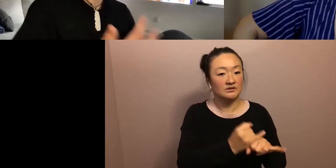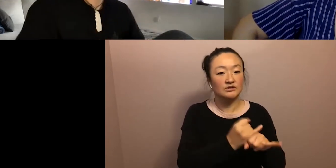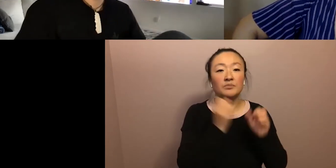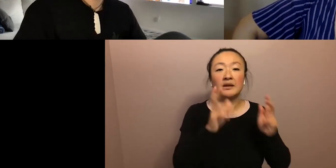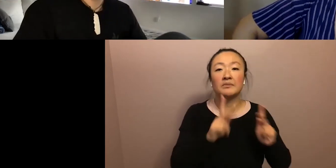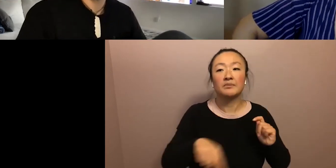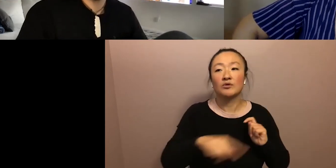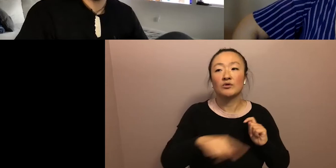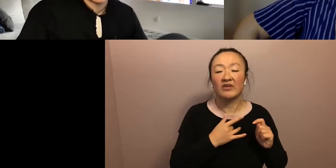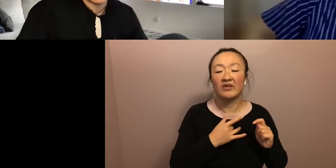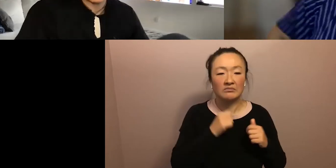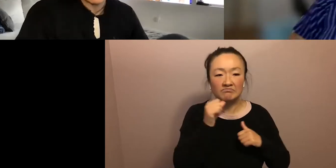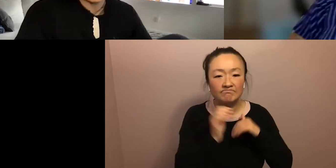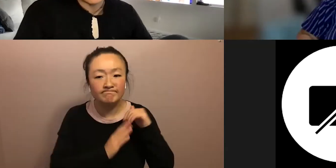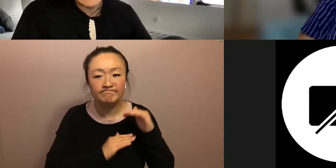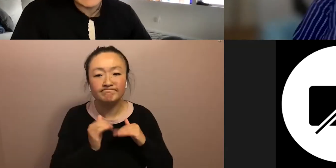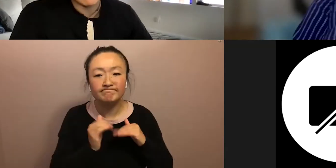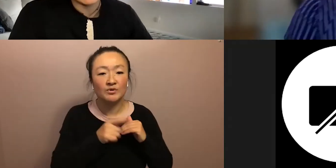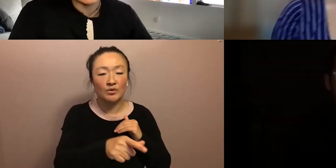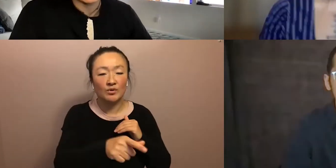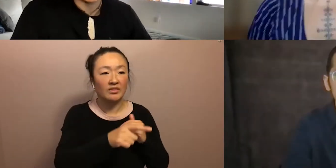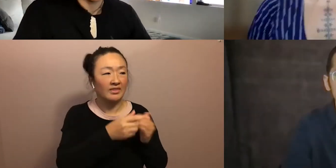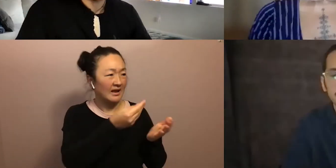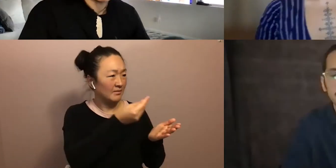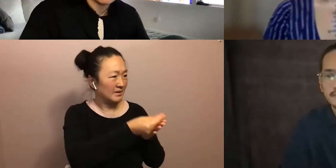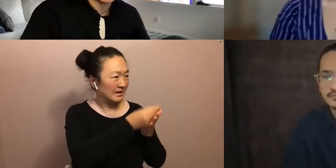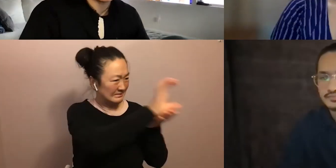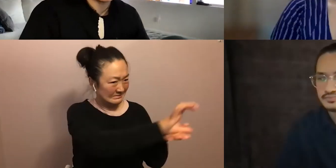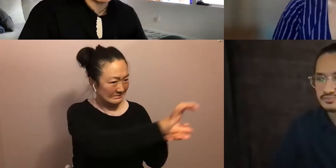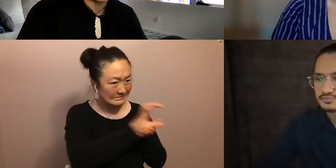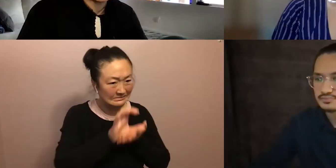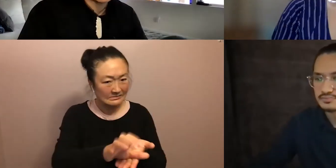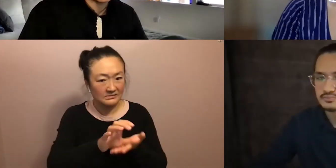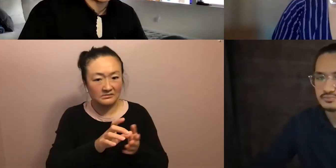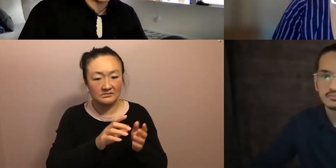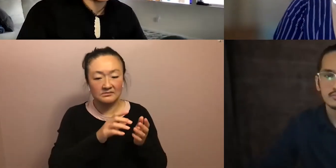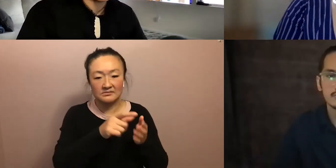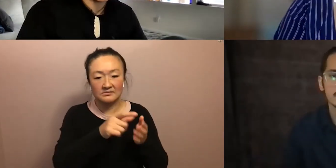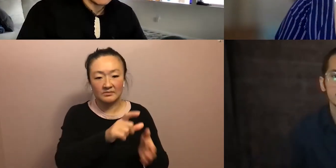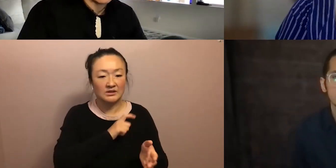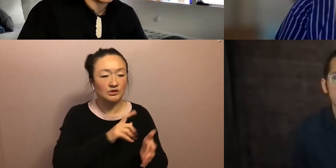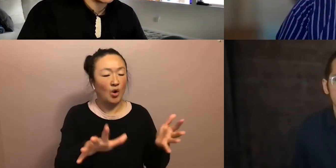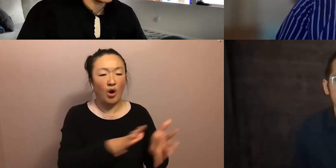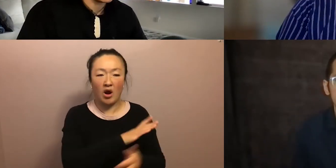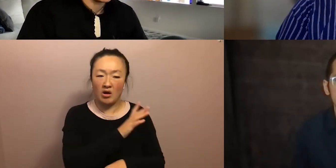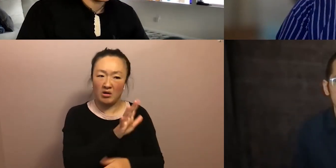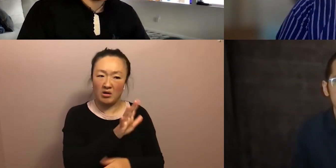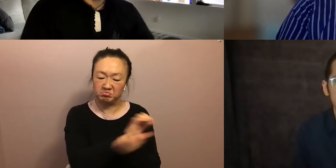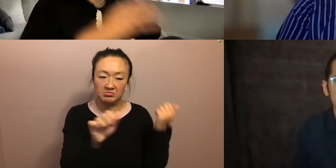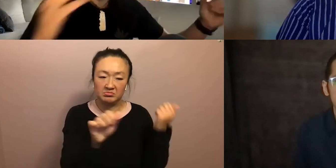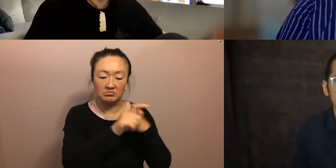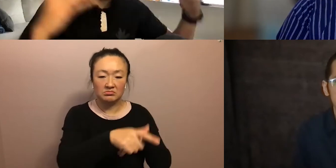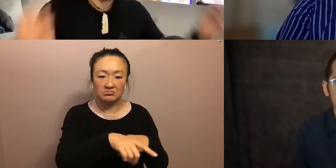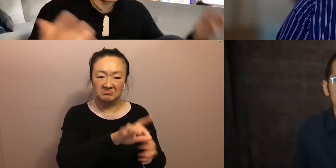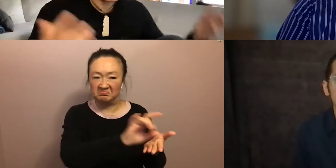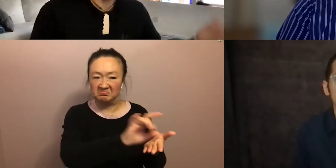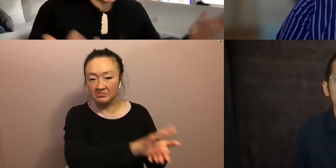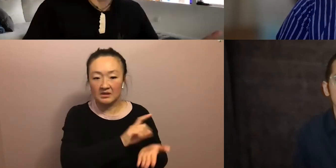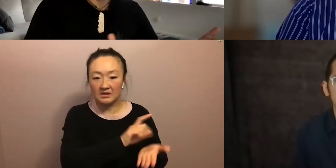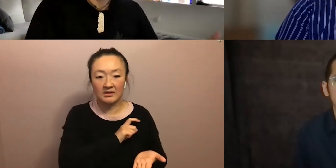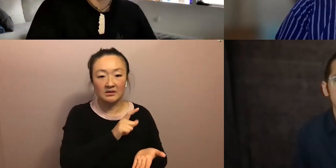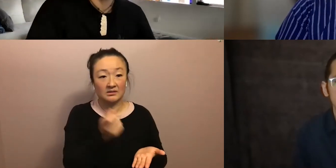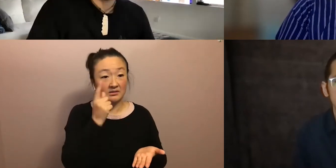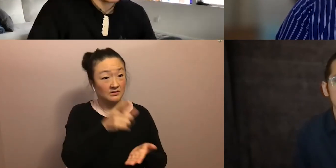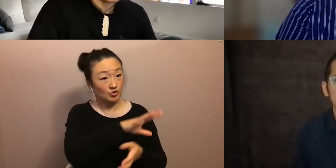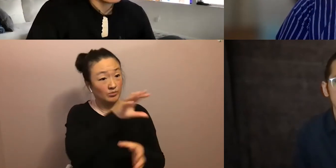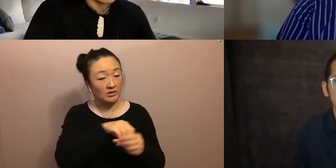who feel really uncomfortable with that, you know, defunding of the police or abolishing of the police need to understand that you were a part of an